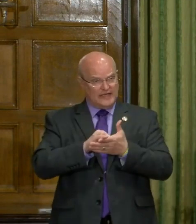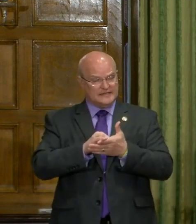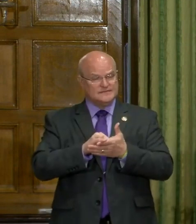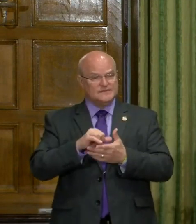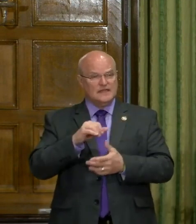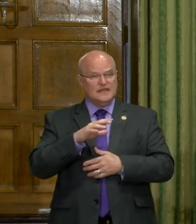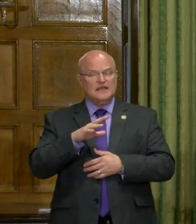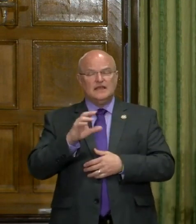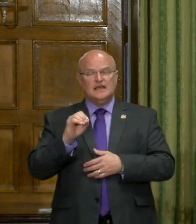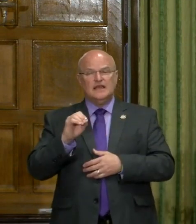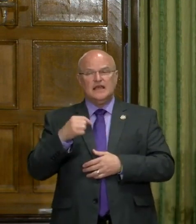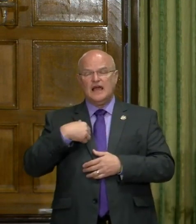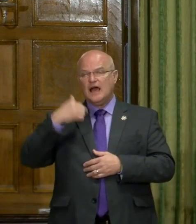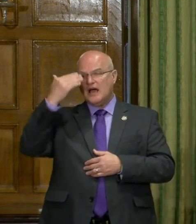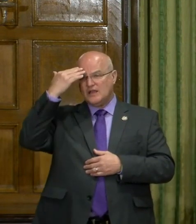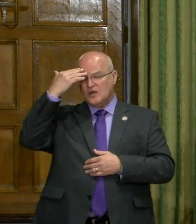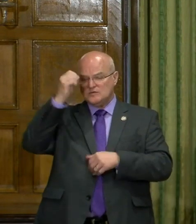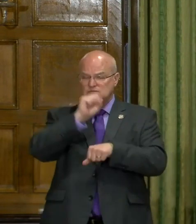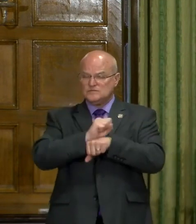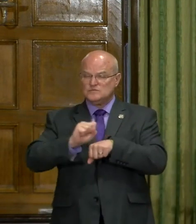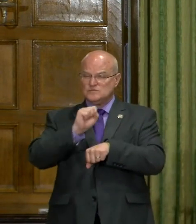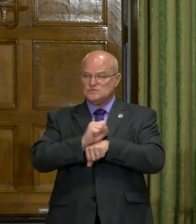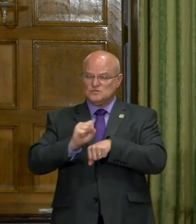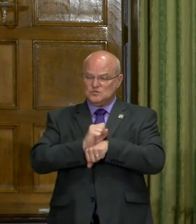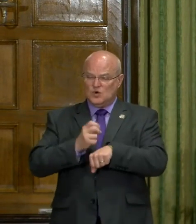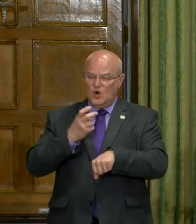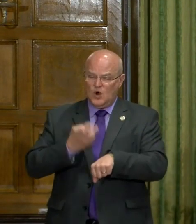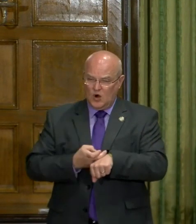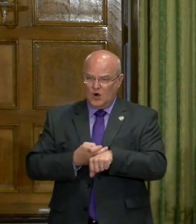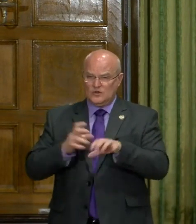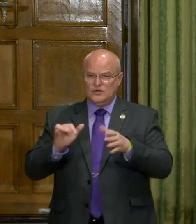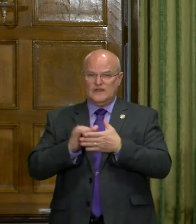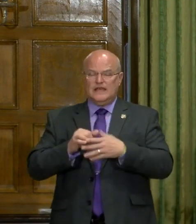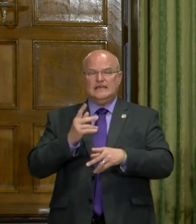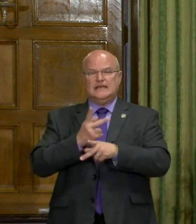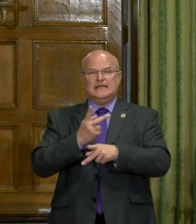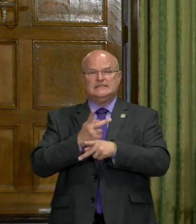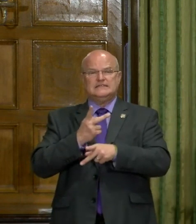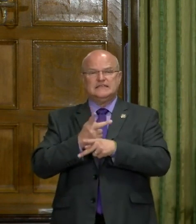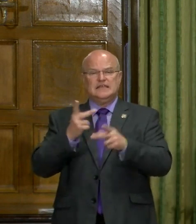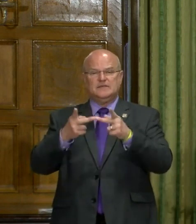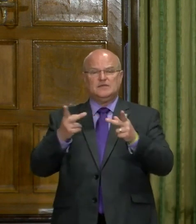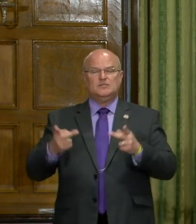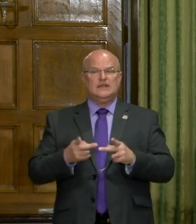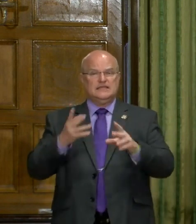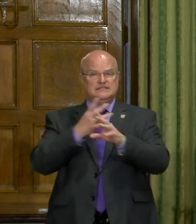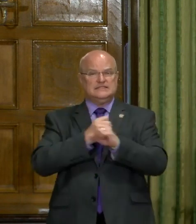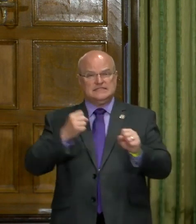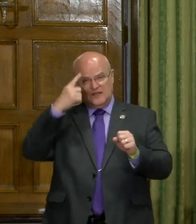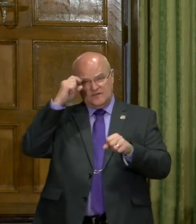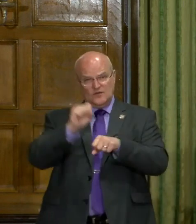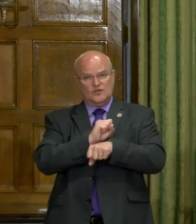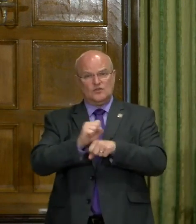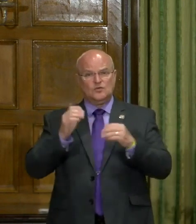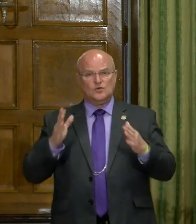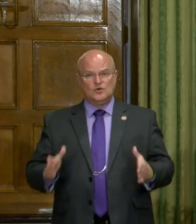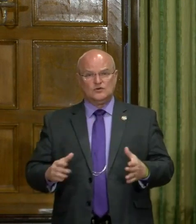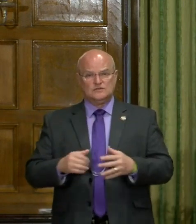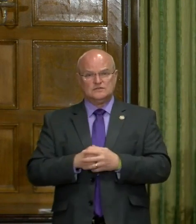And, uh, I know that they're working very hard to do that and to keep their places safe for their workers.